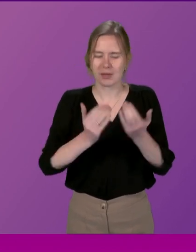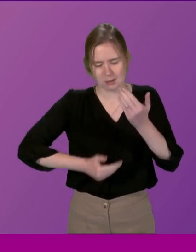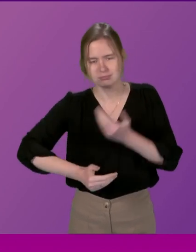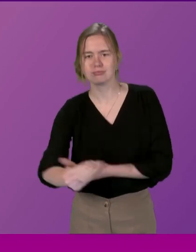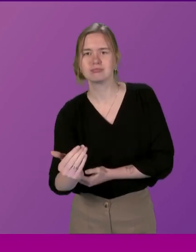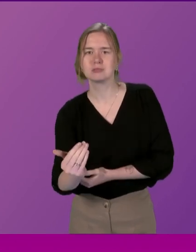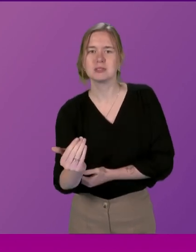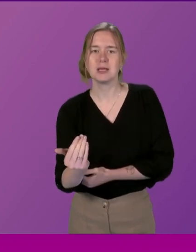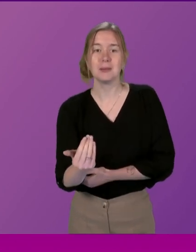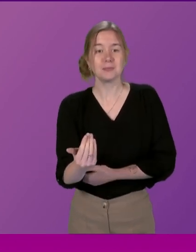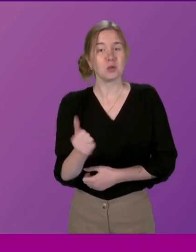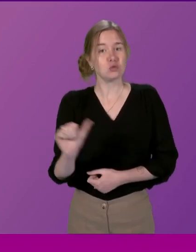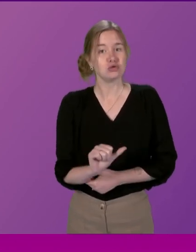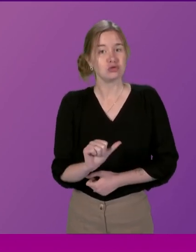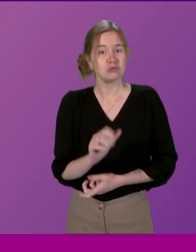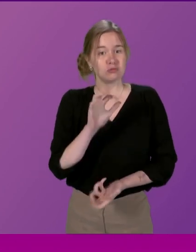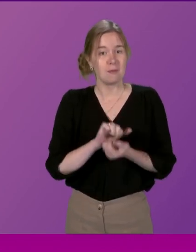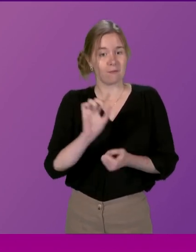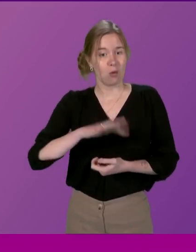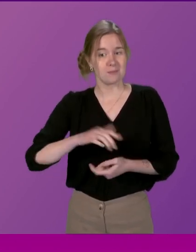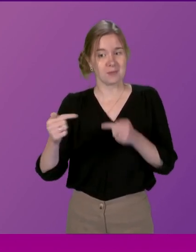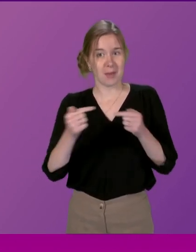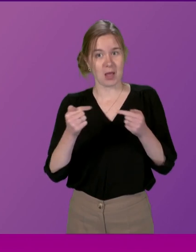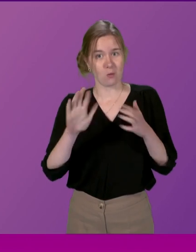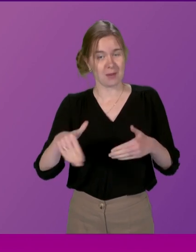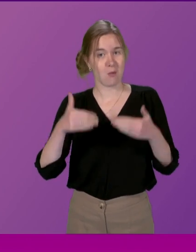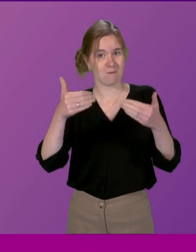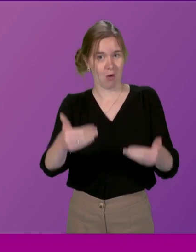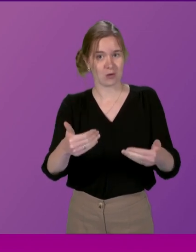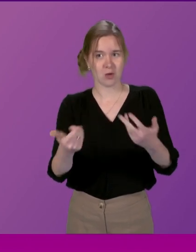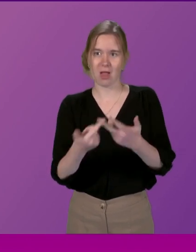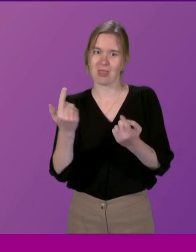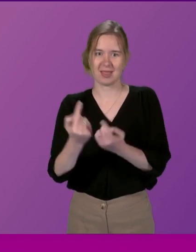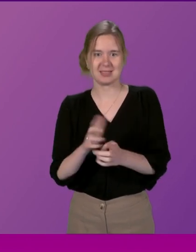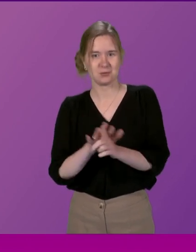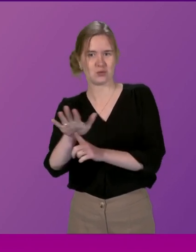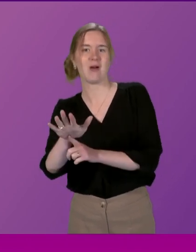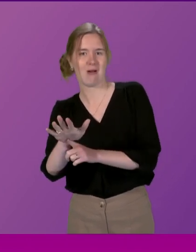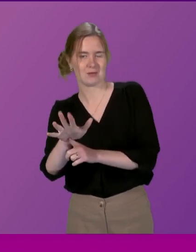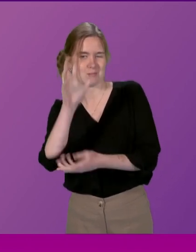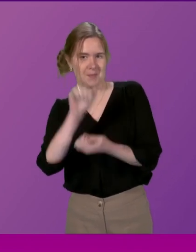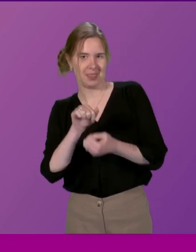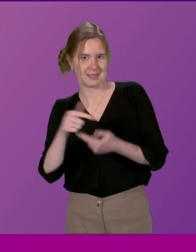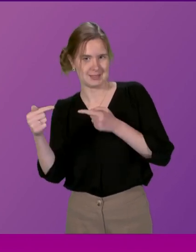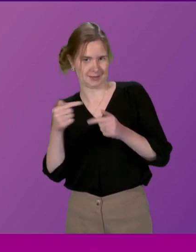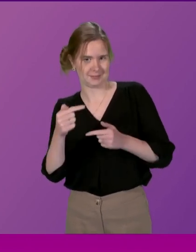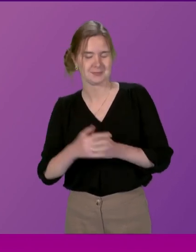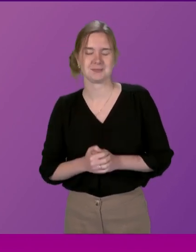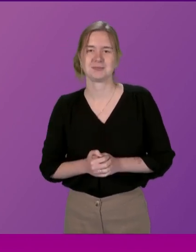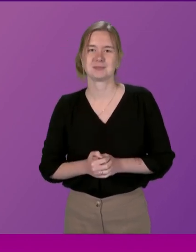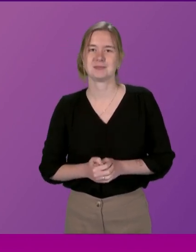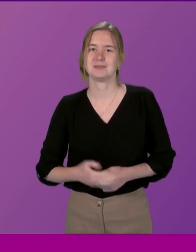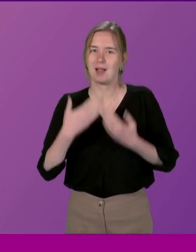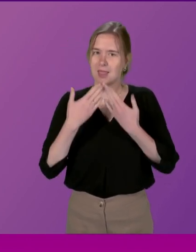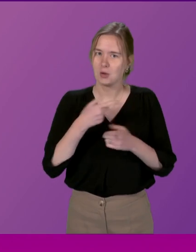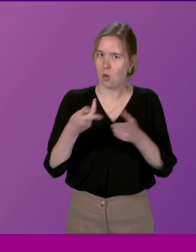It's maybe something we should all take from this one debate when we actually move on to other things in the future But I thank